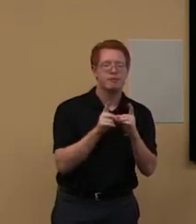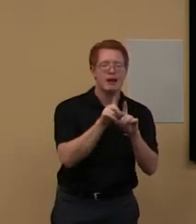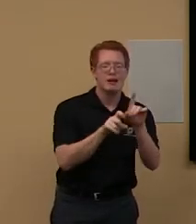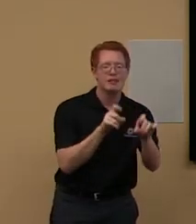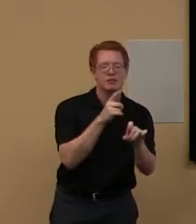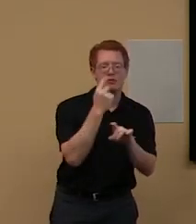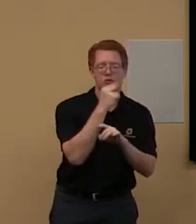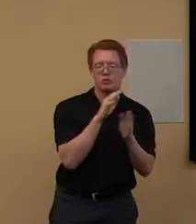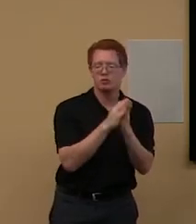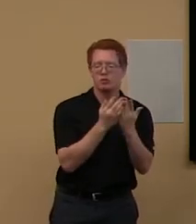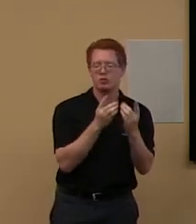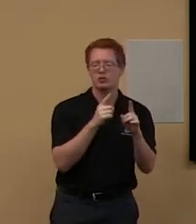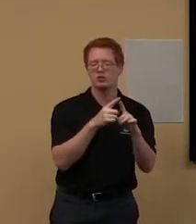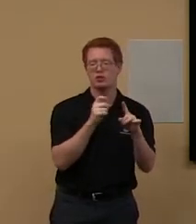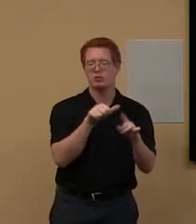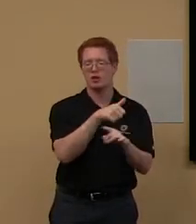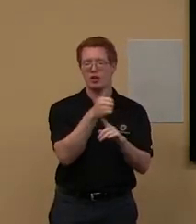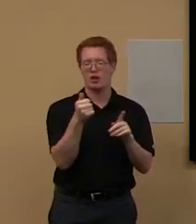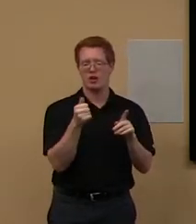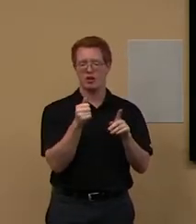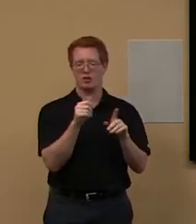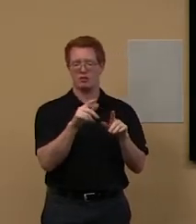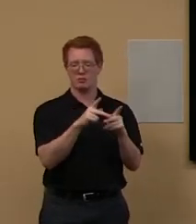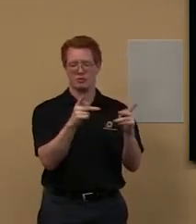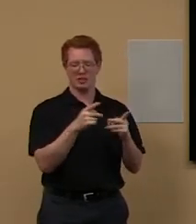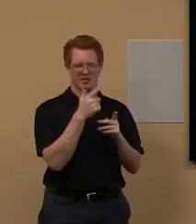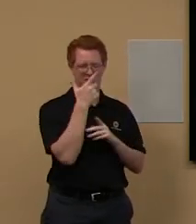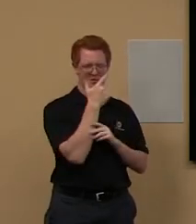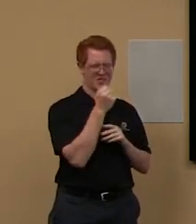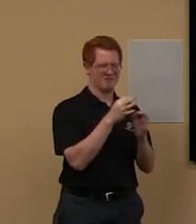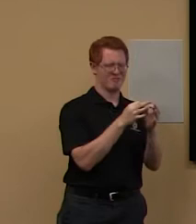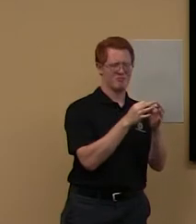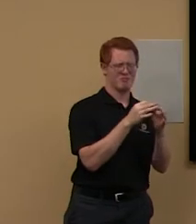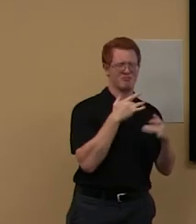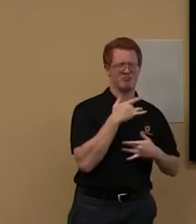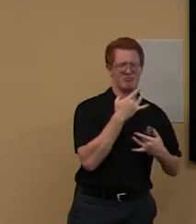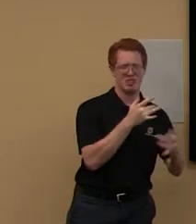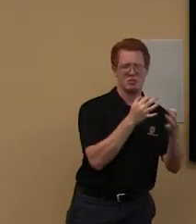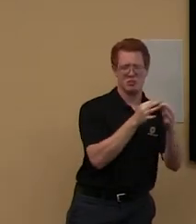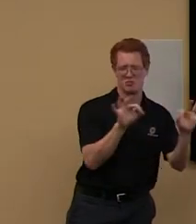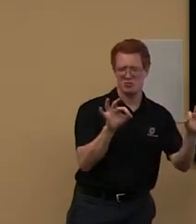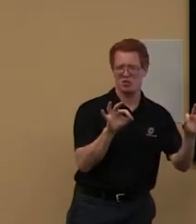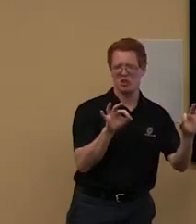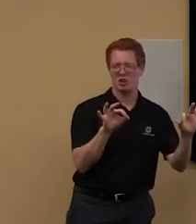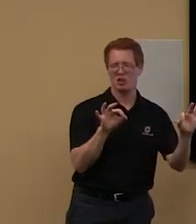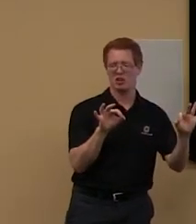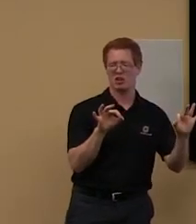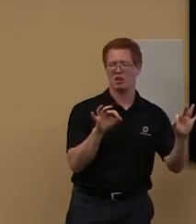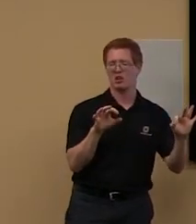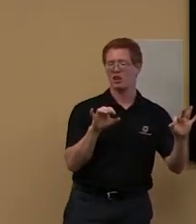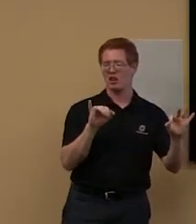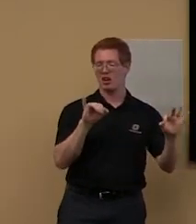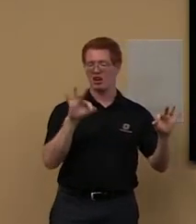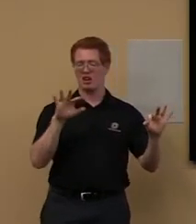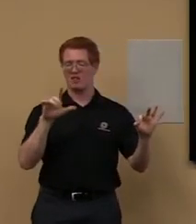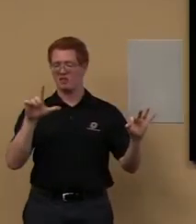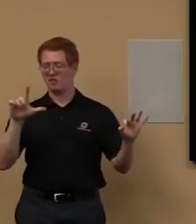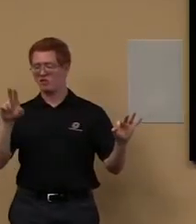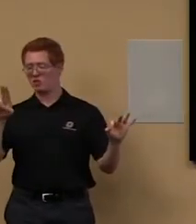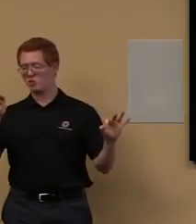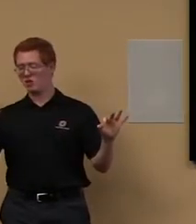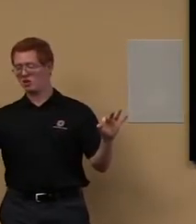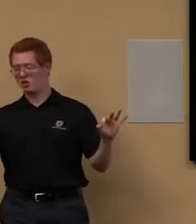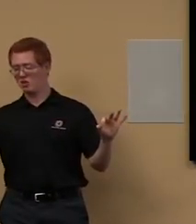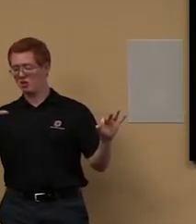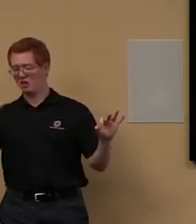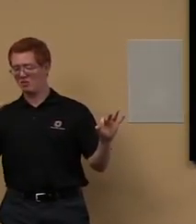afraid of, you know, when you're doing that research of just, if we don't have it, hit that interlibrary loan button, you know, over